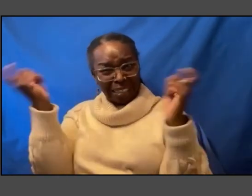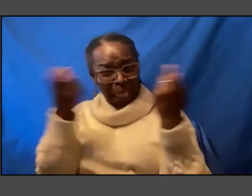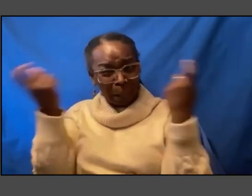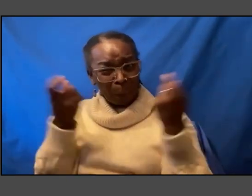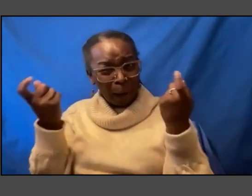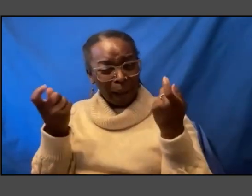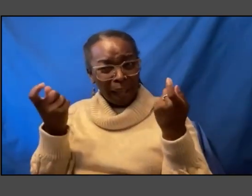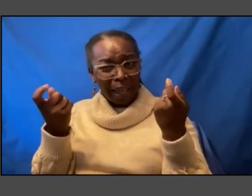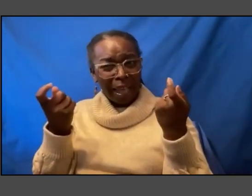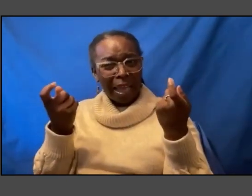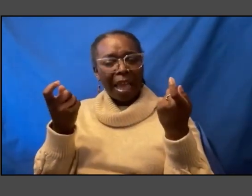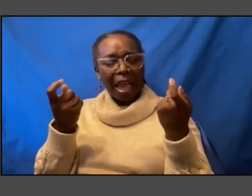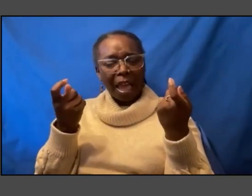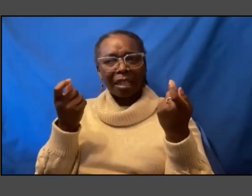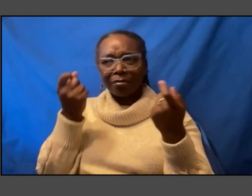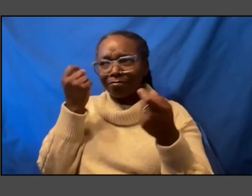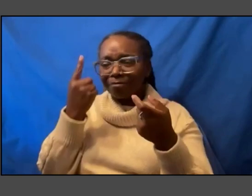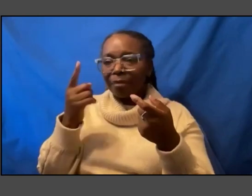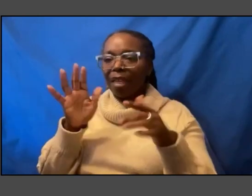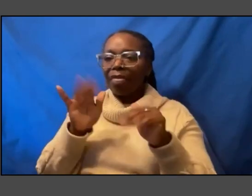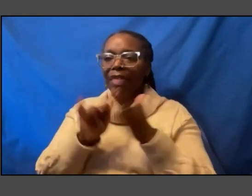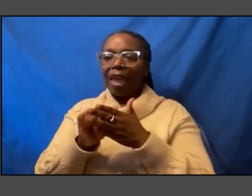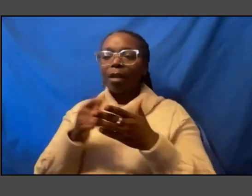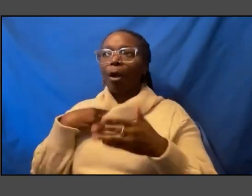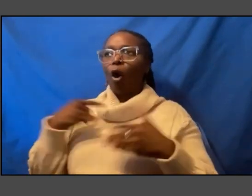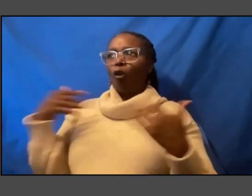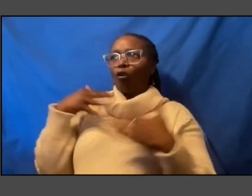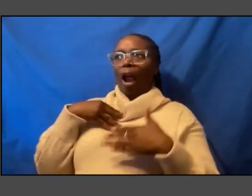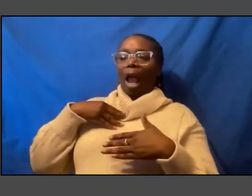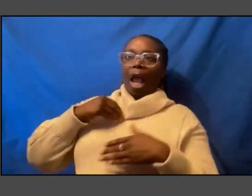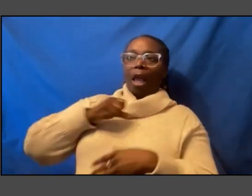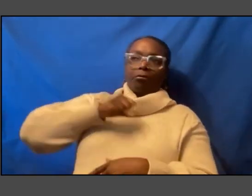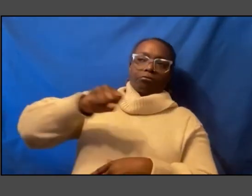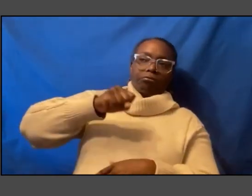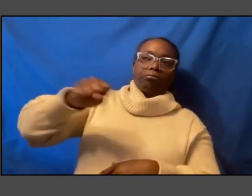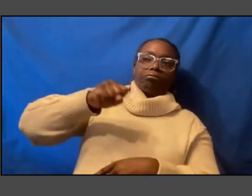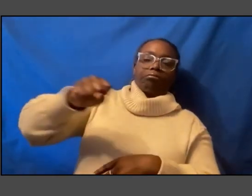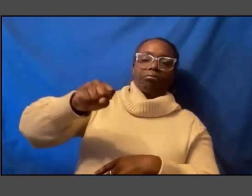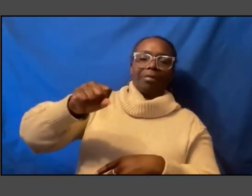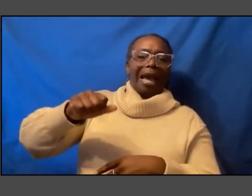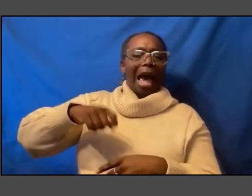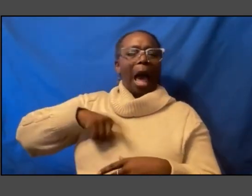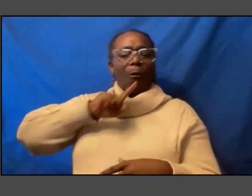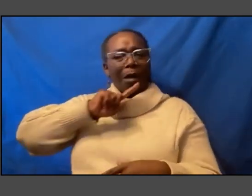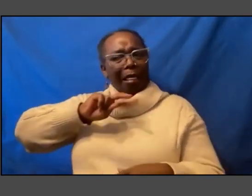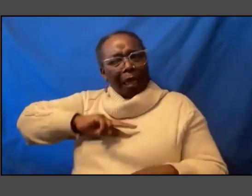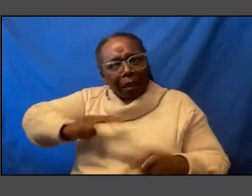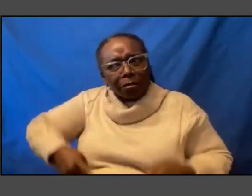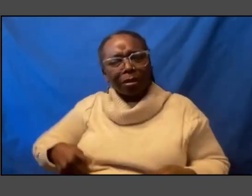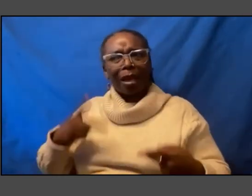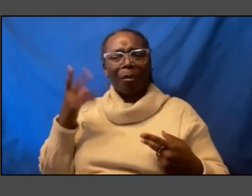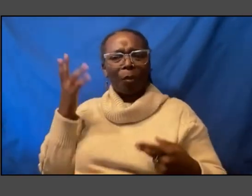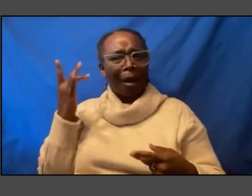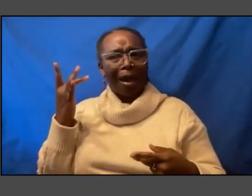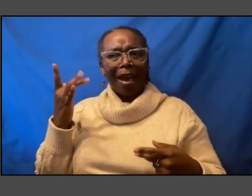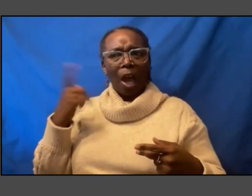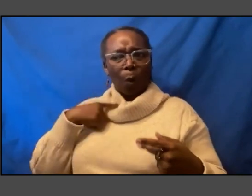rather than simply be afraid of so I I am really upset because you know we were involved in helping to create that AP